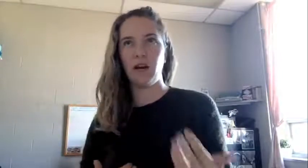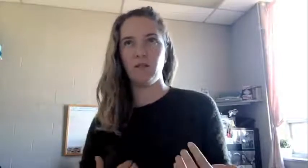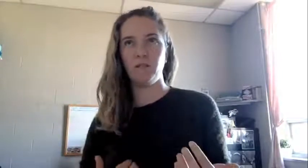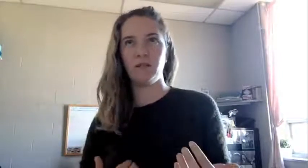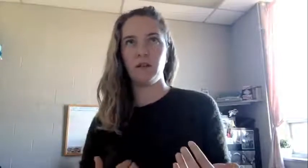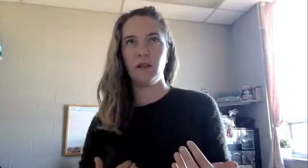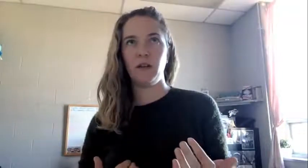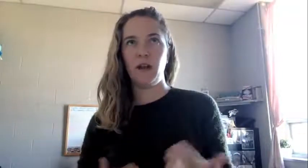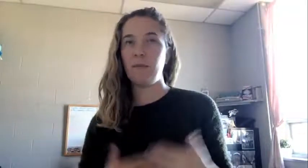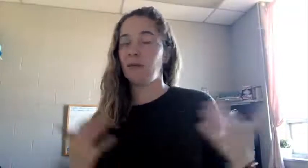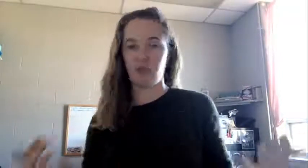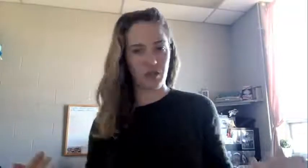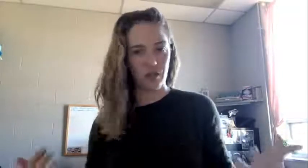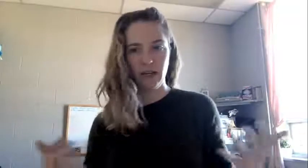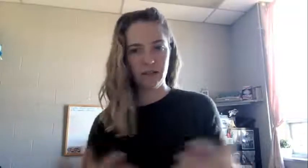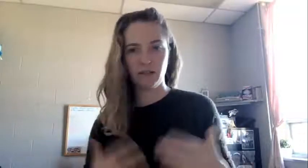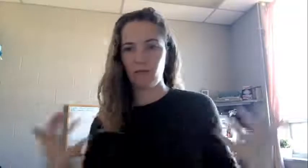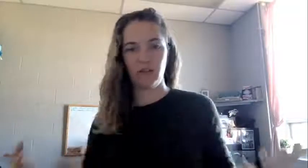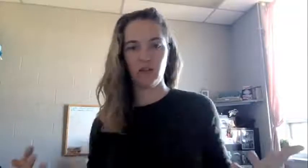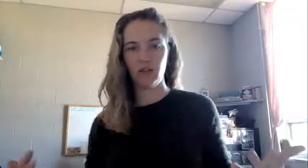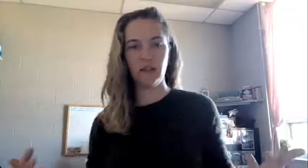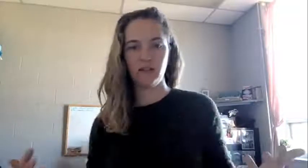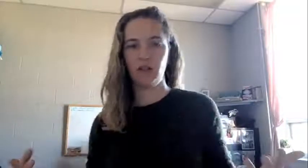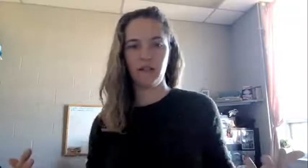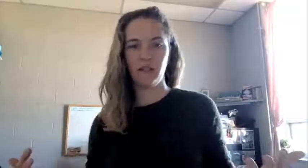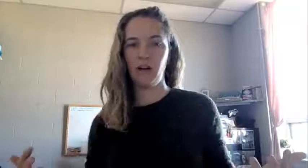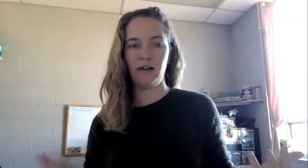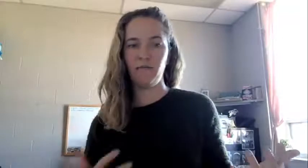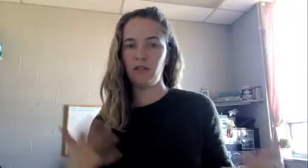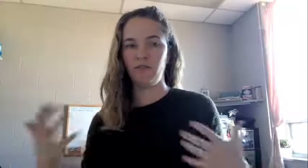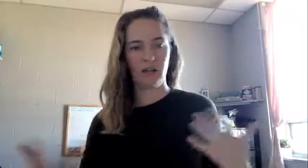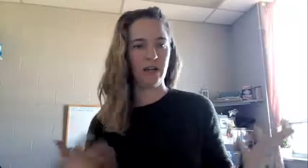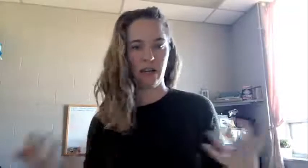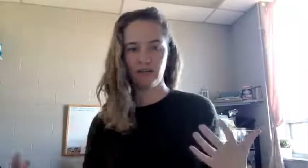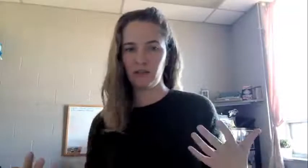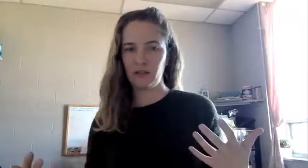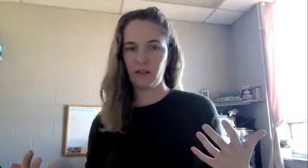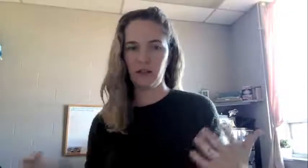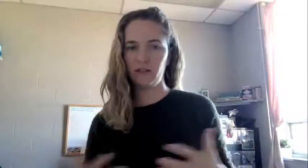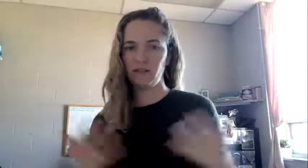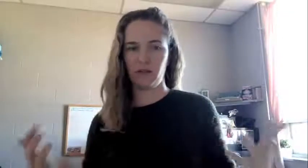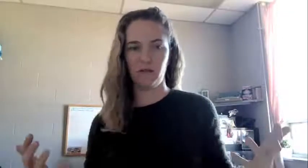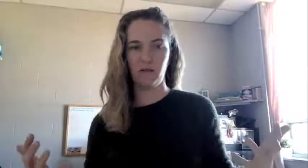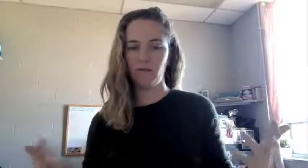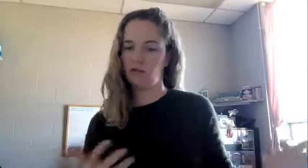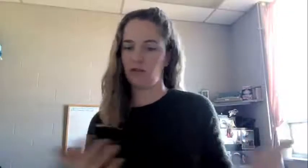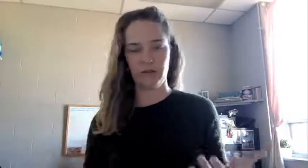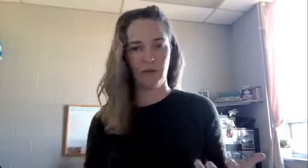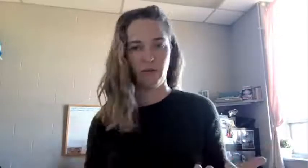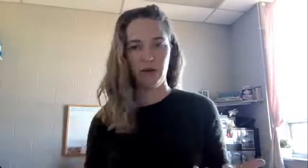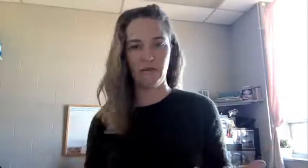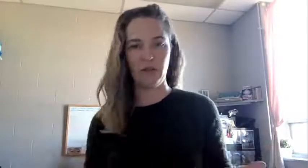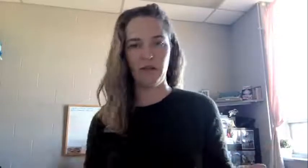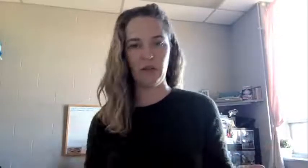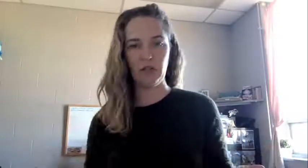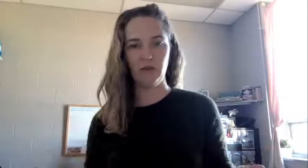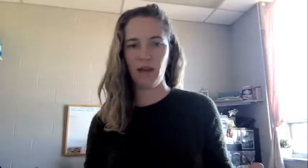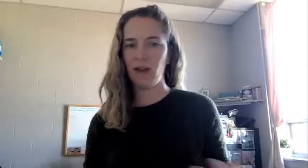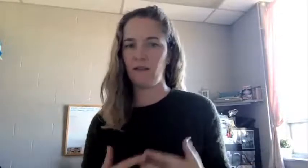helps. I mean, I'm just curious. I'm really curious all the time to find answers to things. So research is my way of being able to do that. And